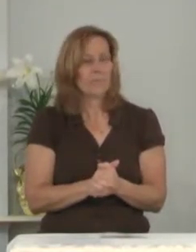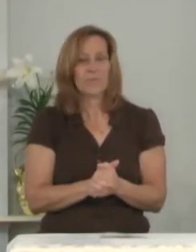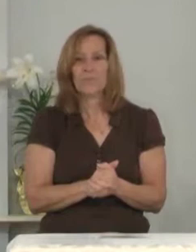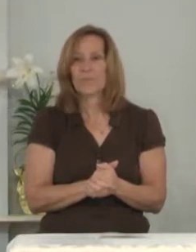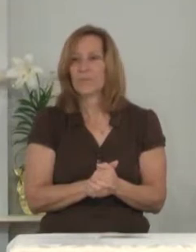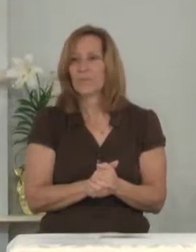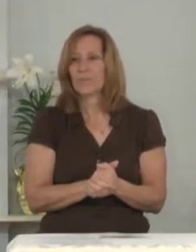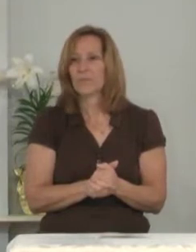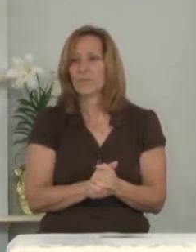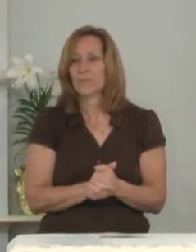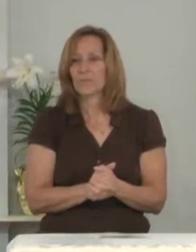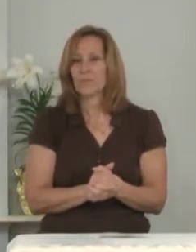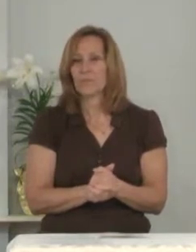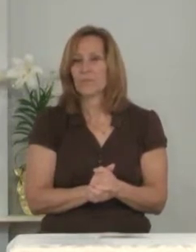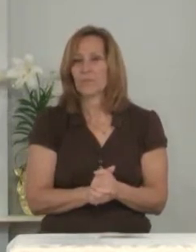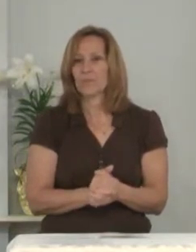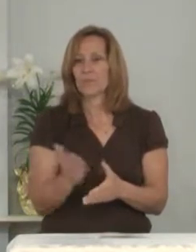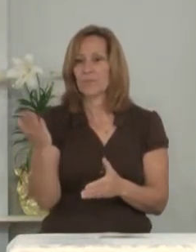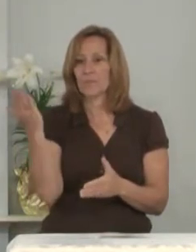Come.